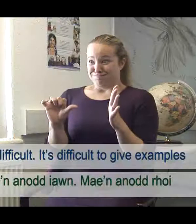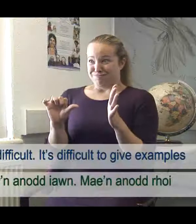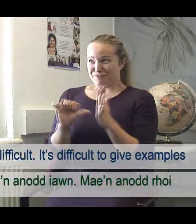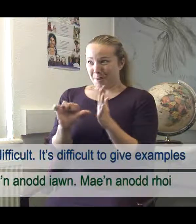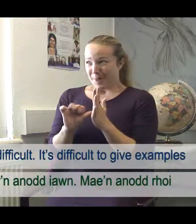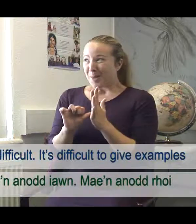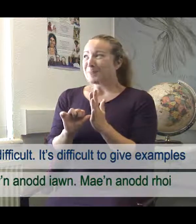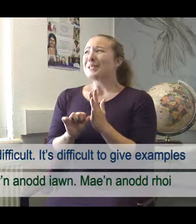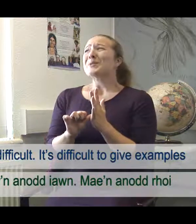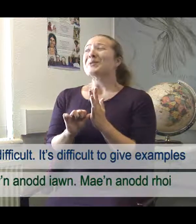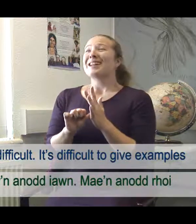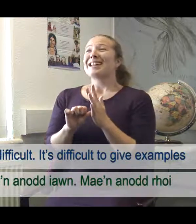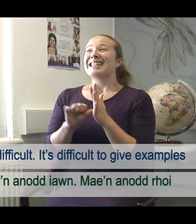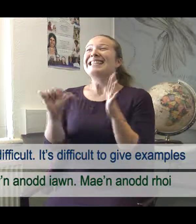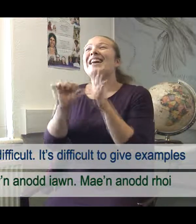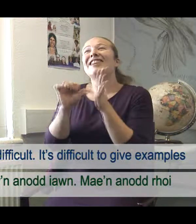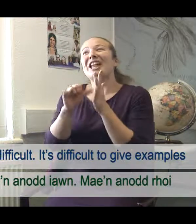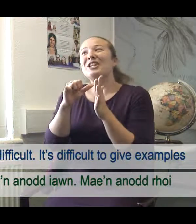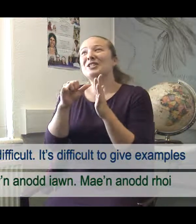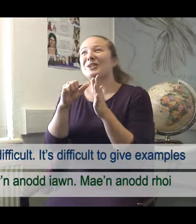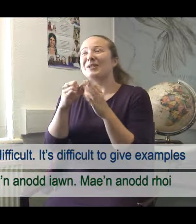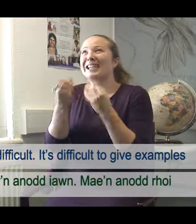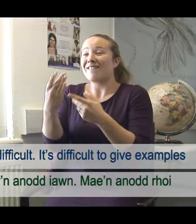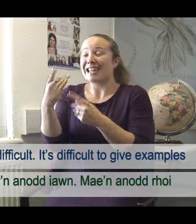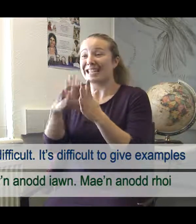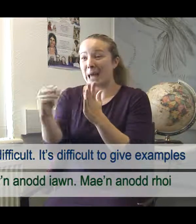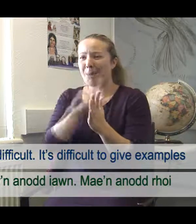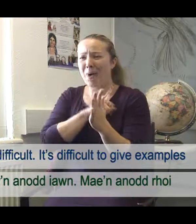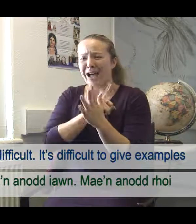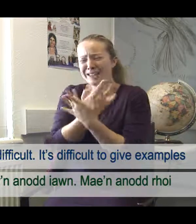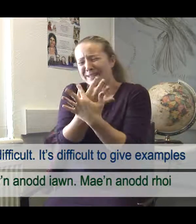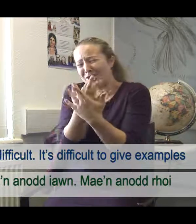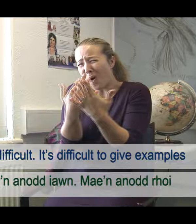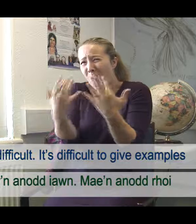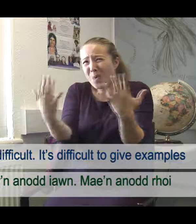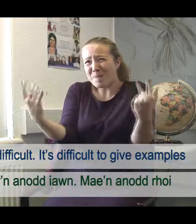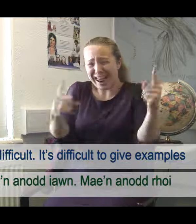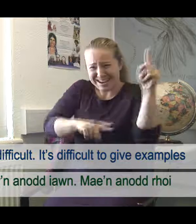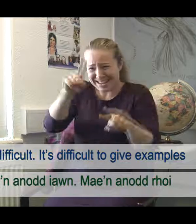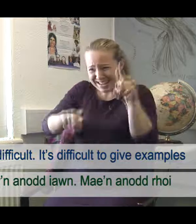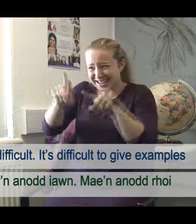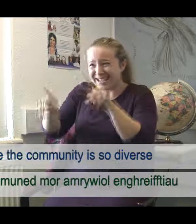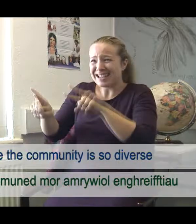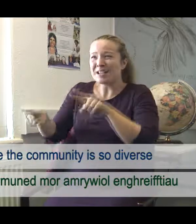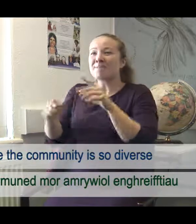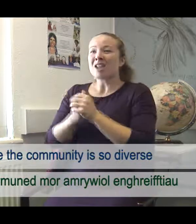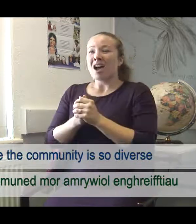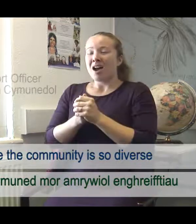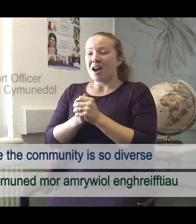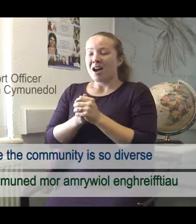That's really difficult, right? It's difficult to give examples because, like I've said, the